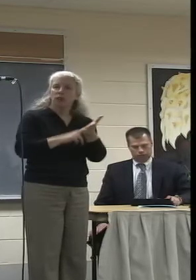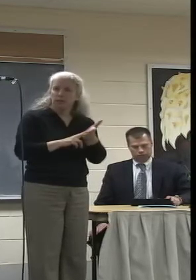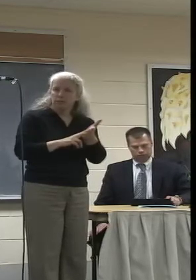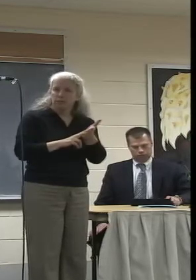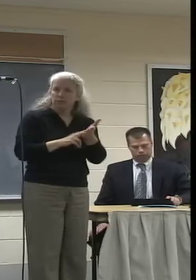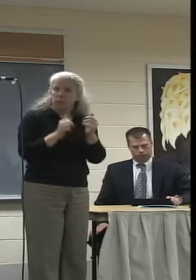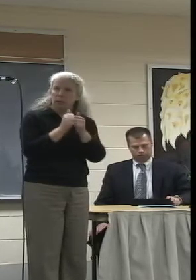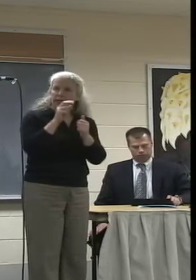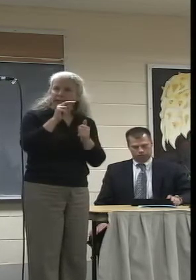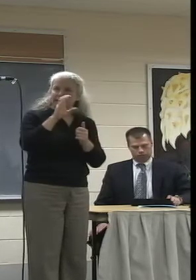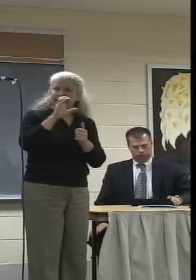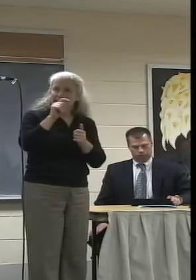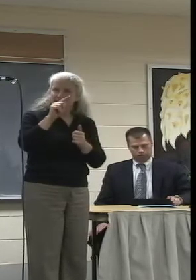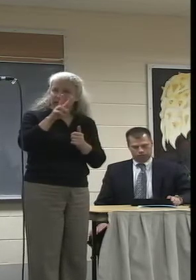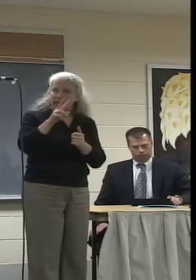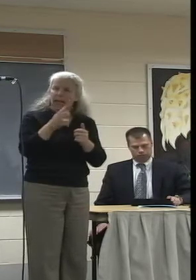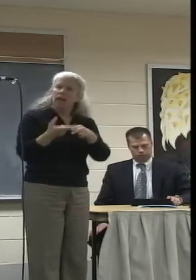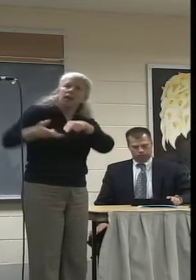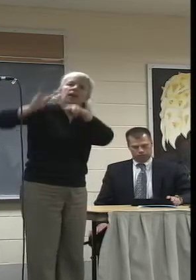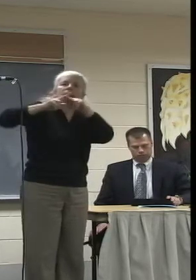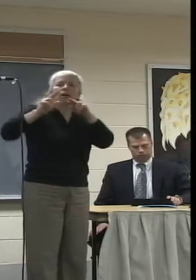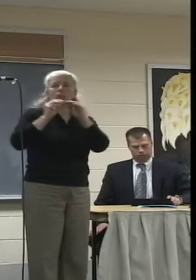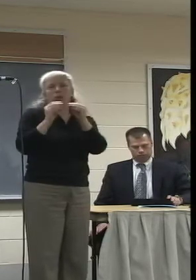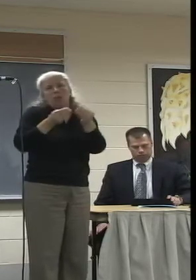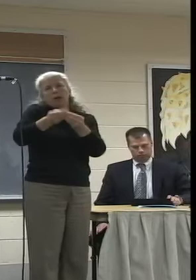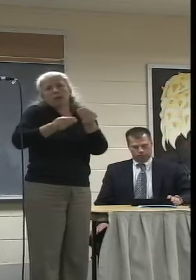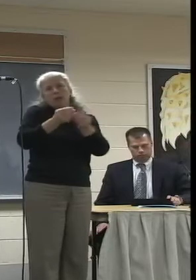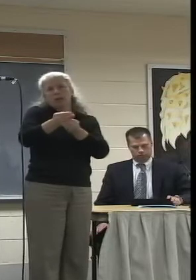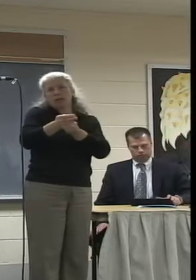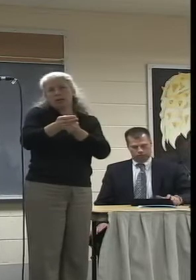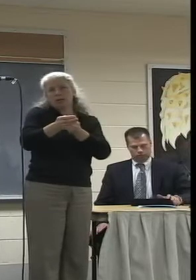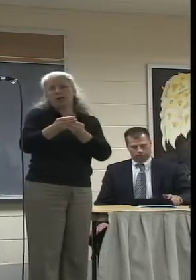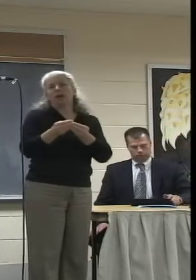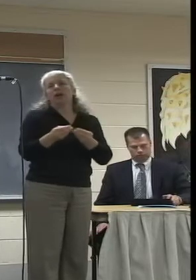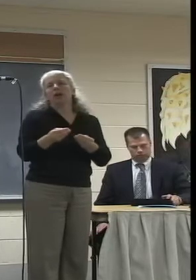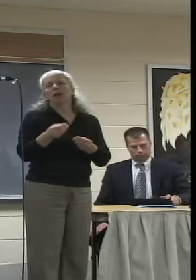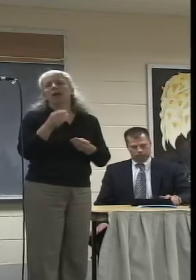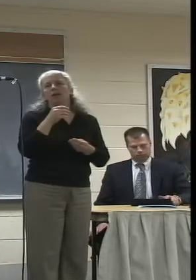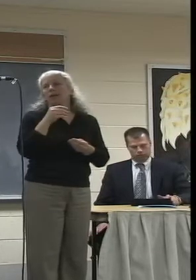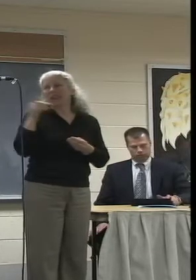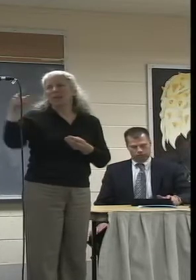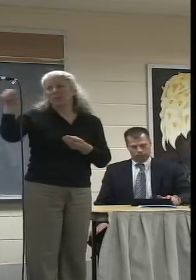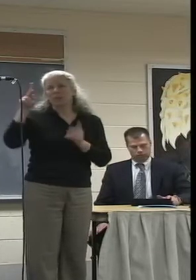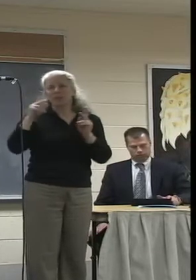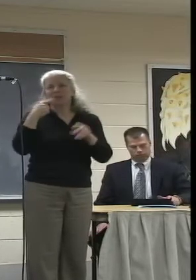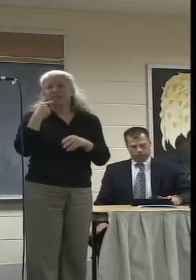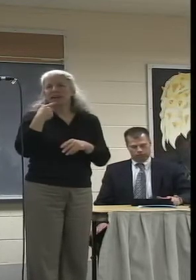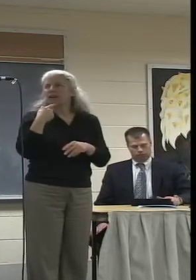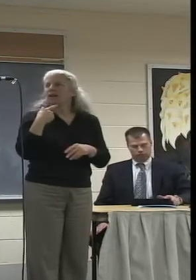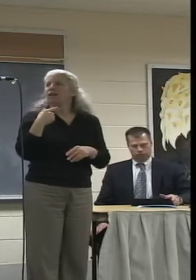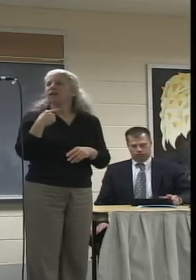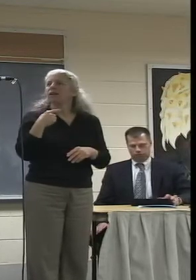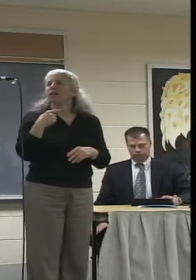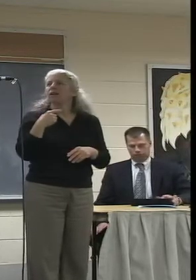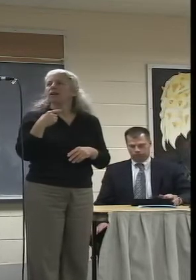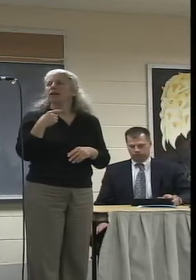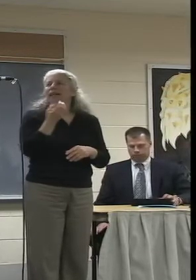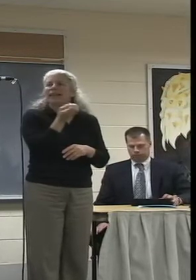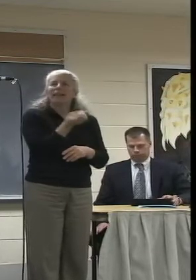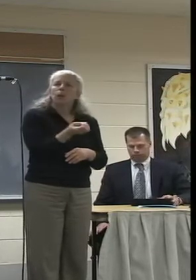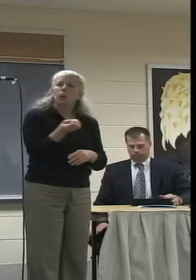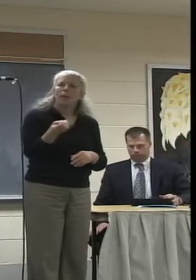expand on the budget that they provide for NCTV. Because as it's been talked about earlier, their equipment